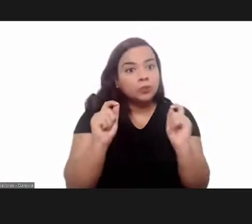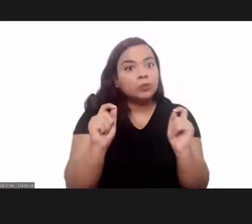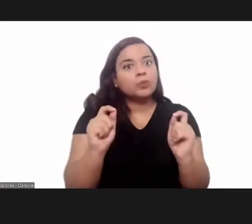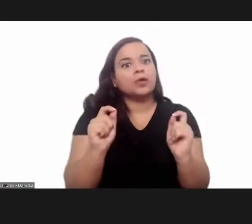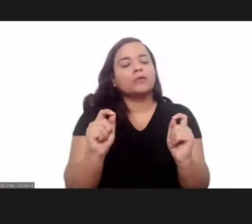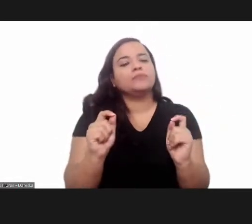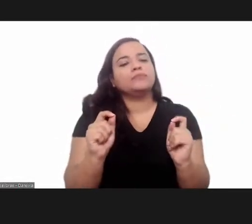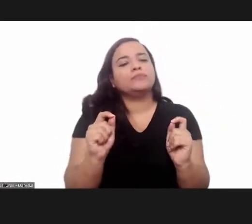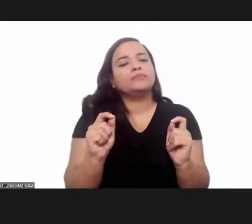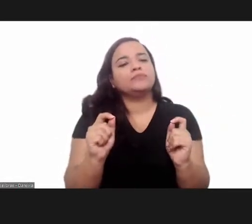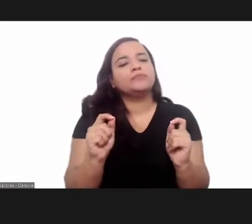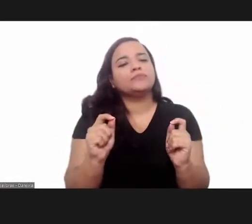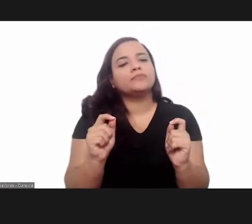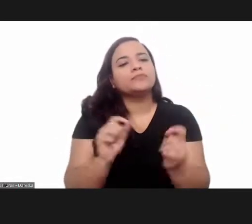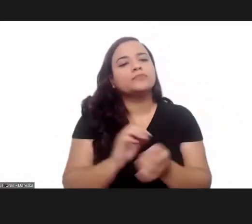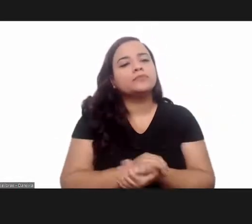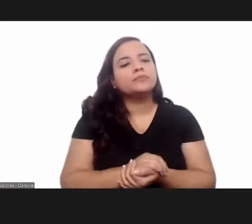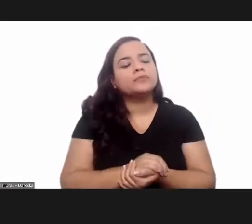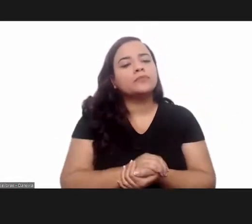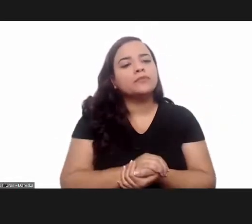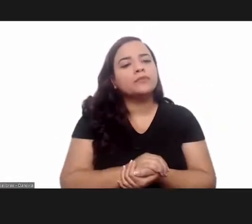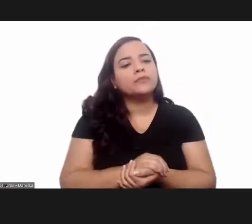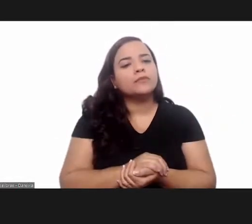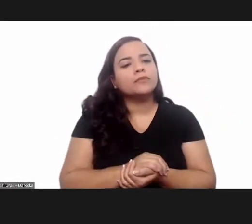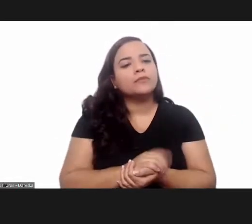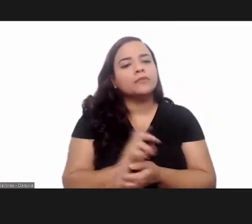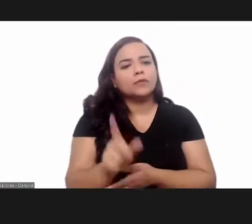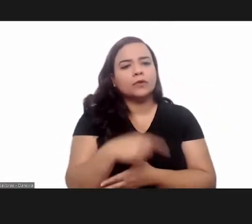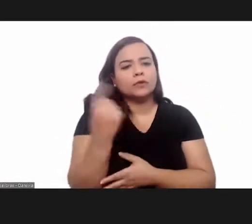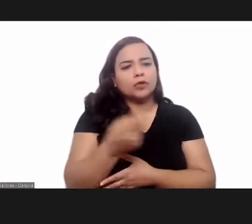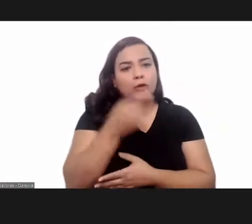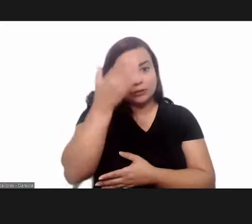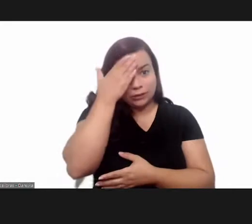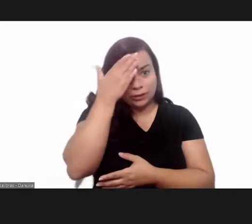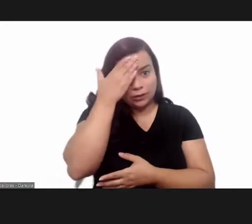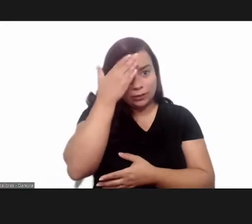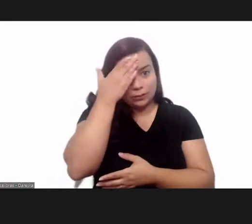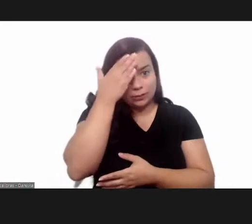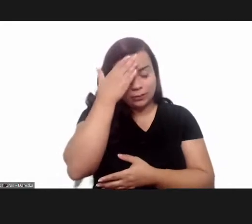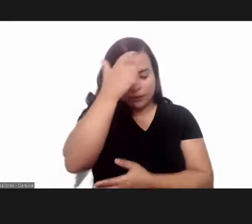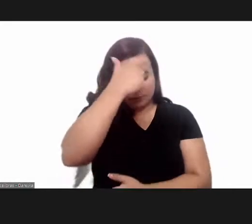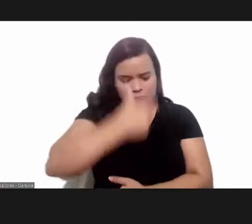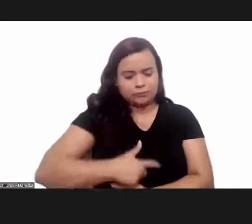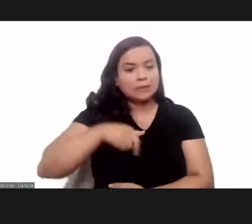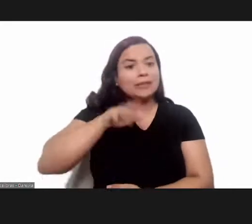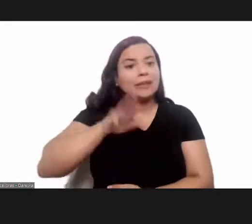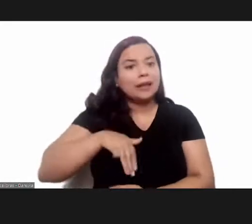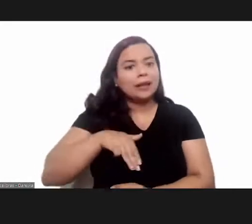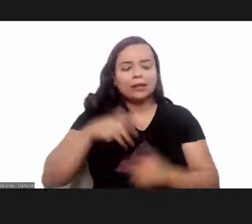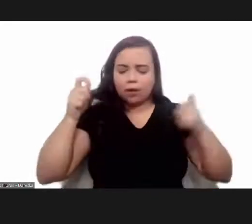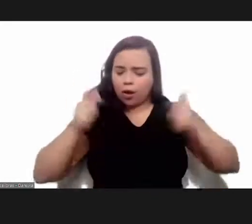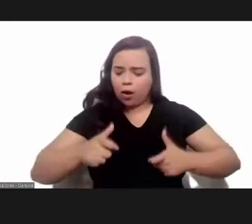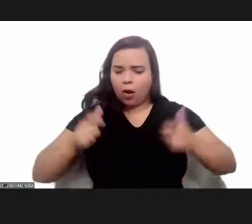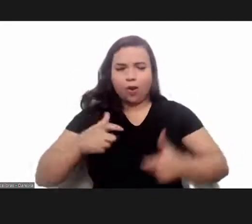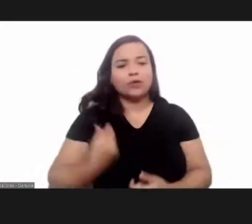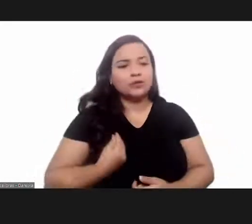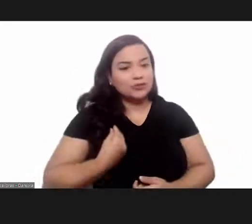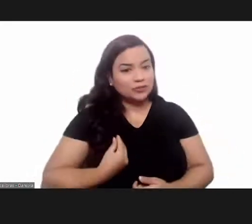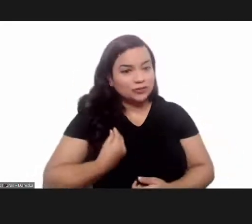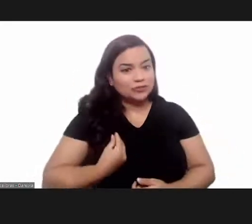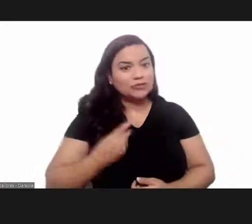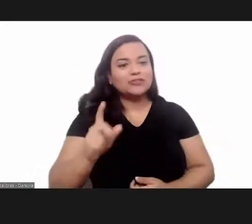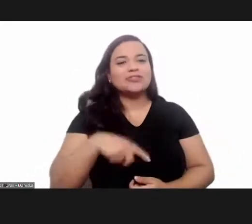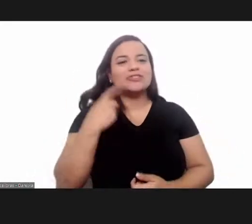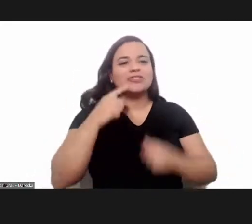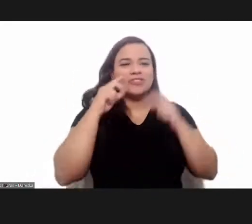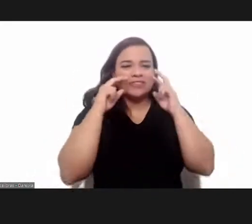the motto which is to know where we are and who we are i.e